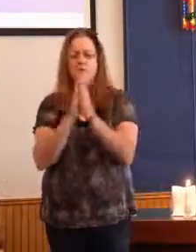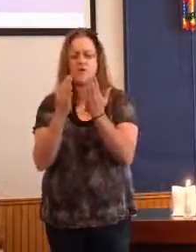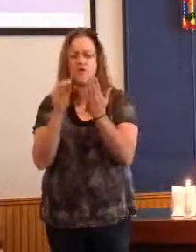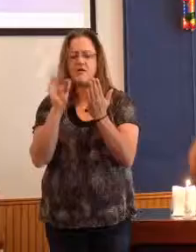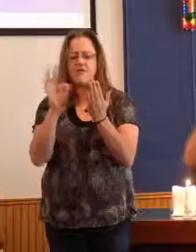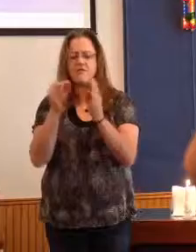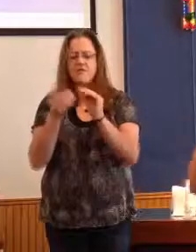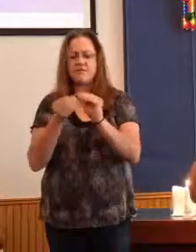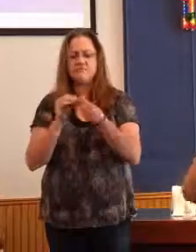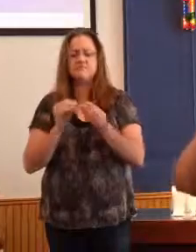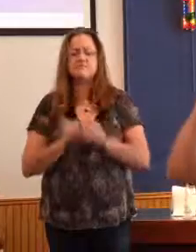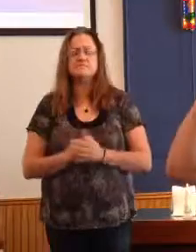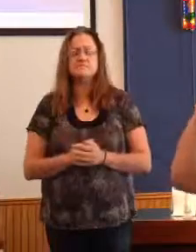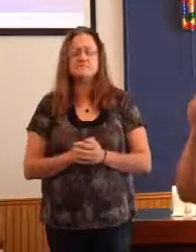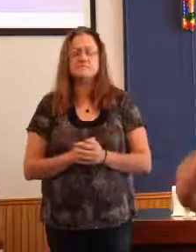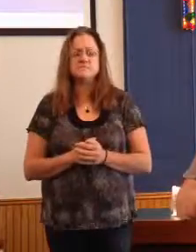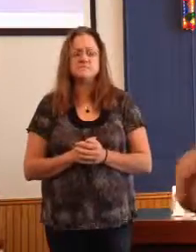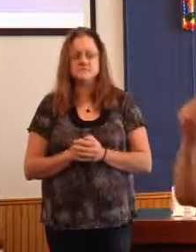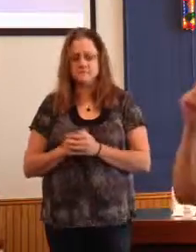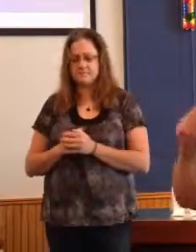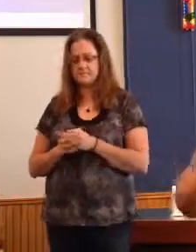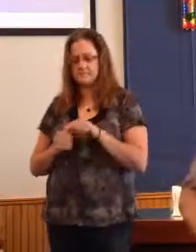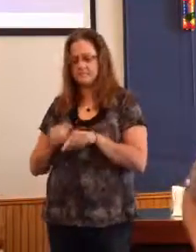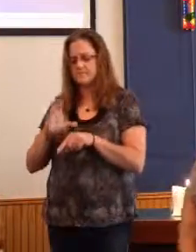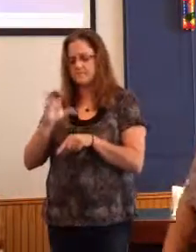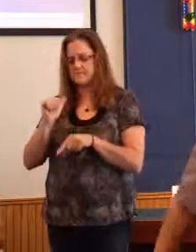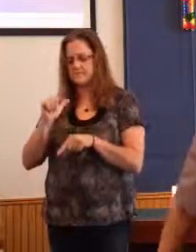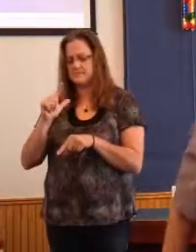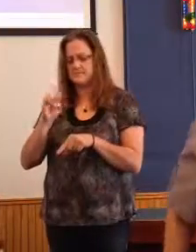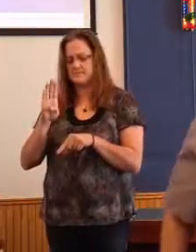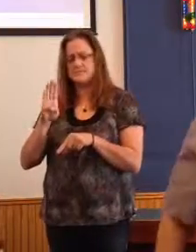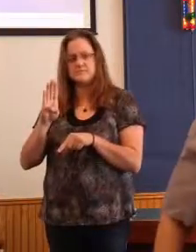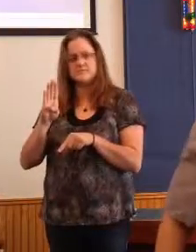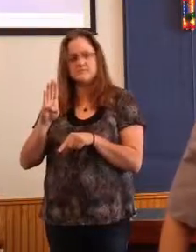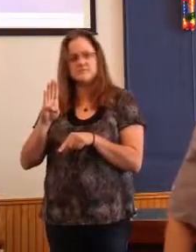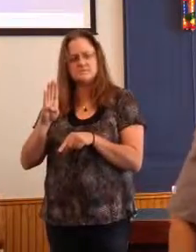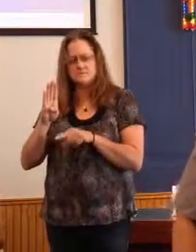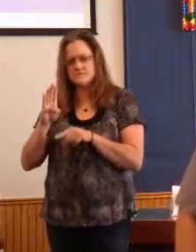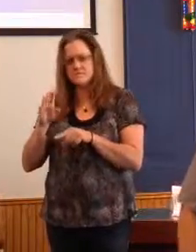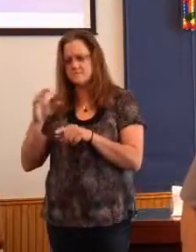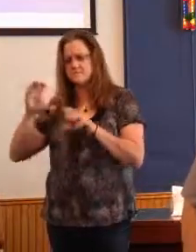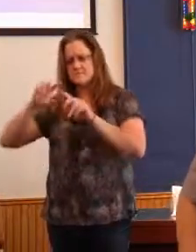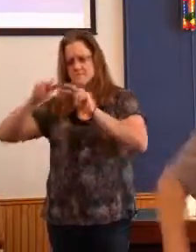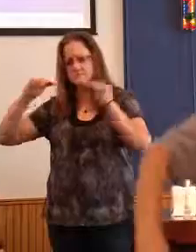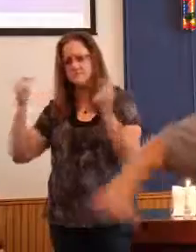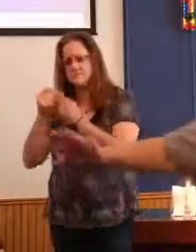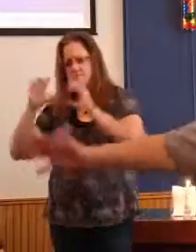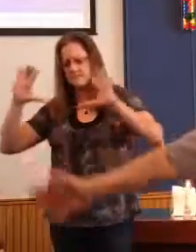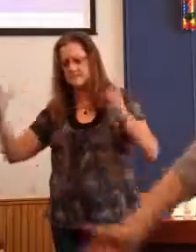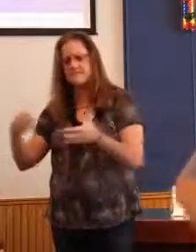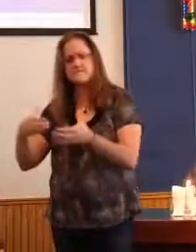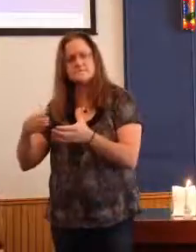Caleb is the only named person on the team. Caleb and some other guys.